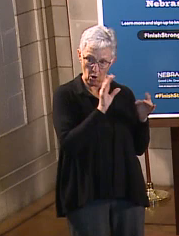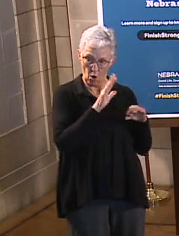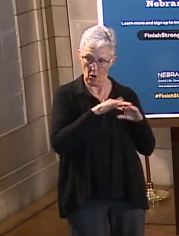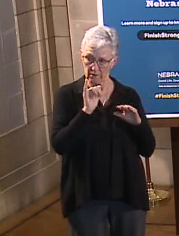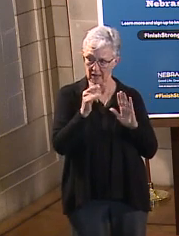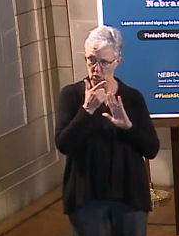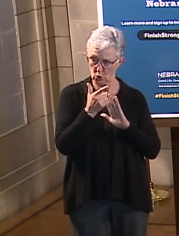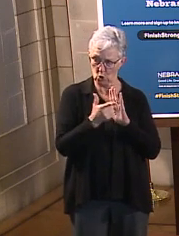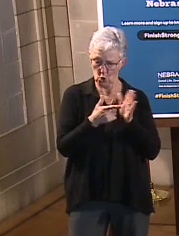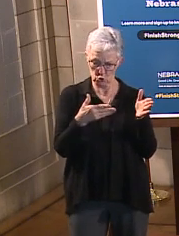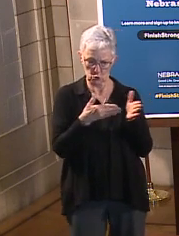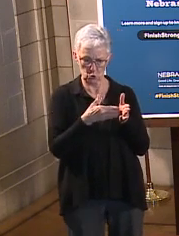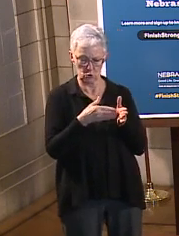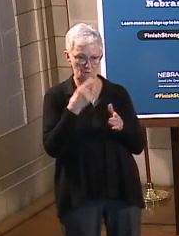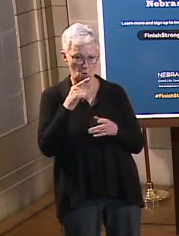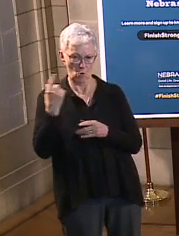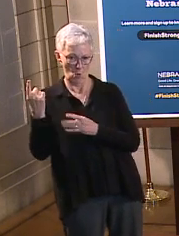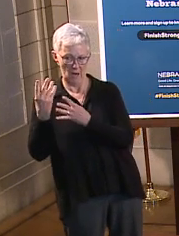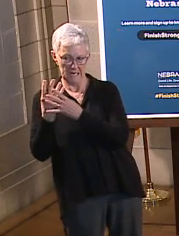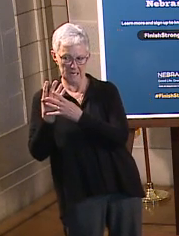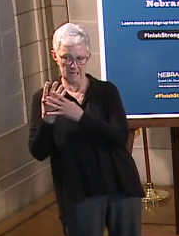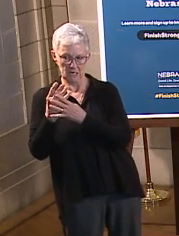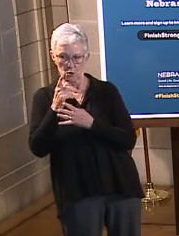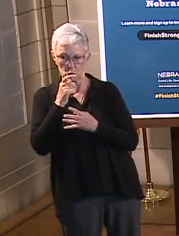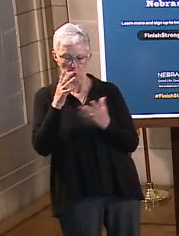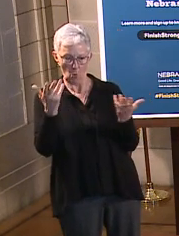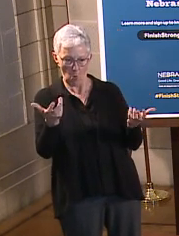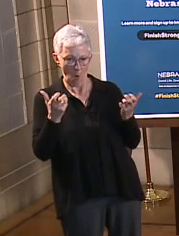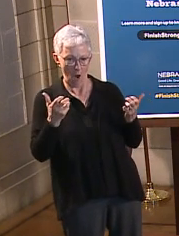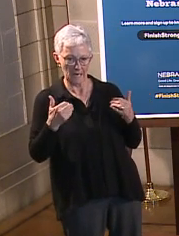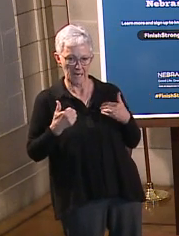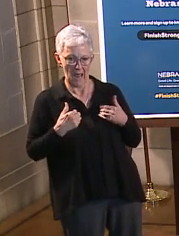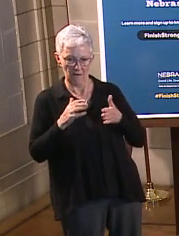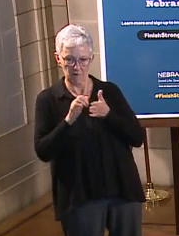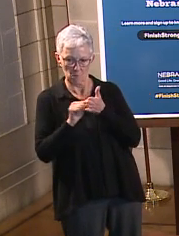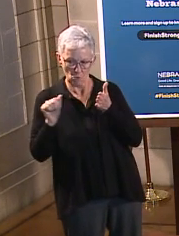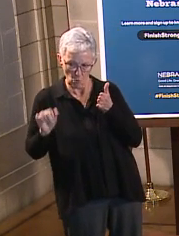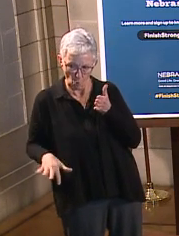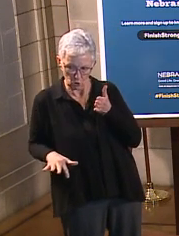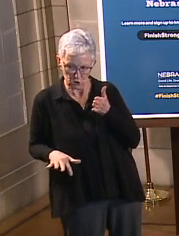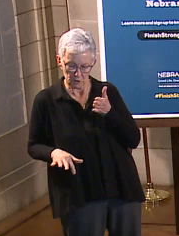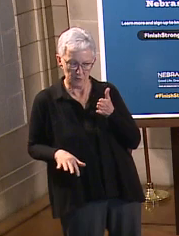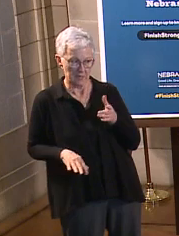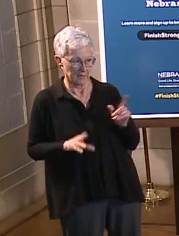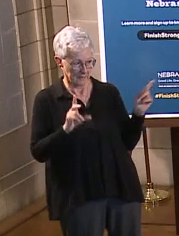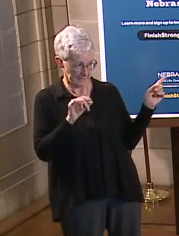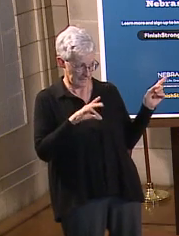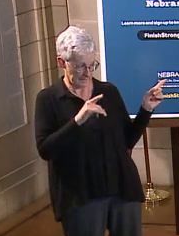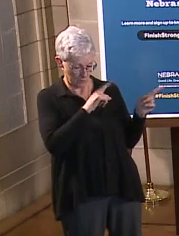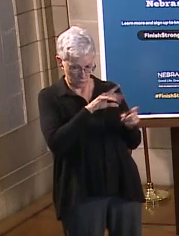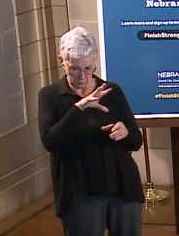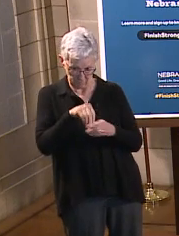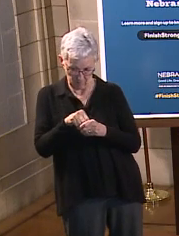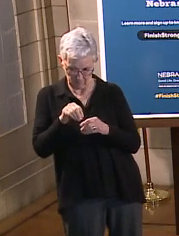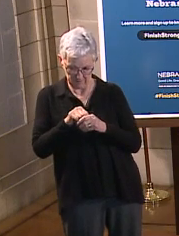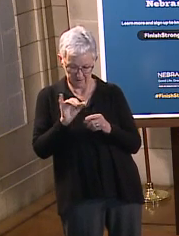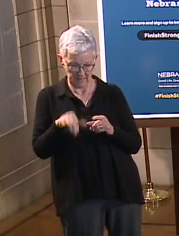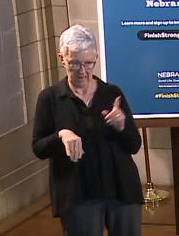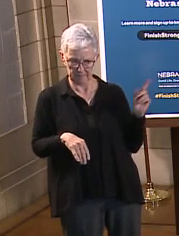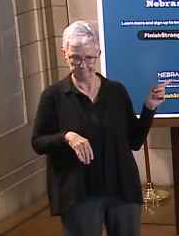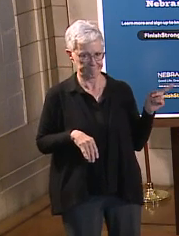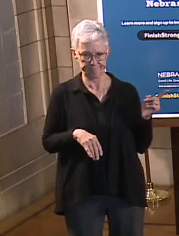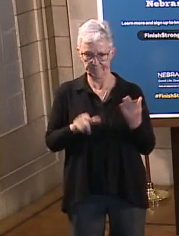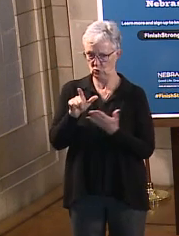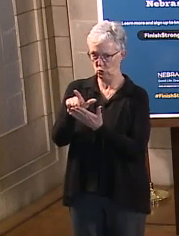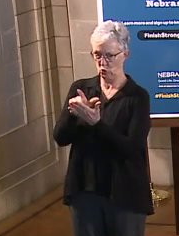to the inmate who's seeking an abortion? And was I involved in the decision? And because it's pending litigation, I cannot comment on it. And then